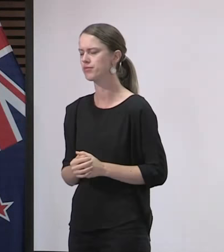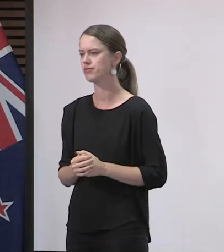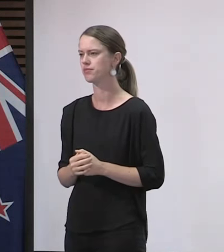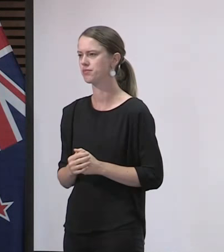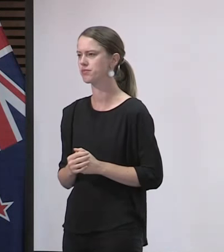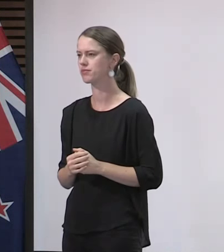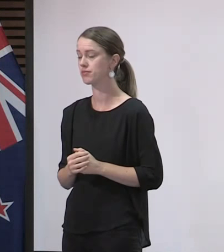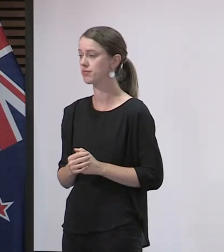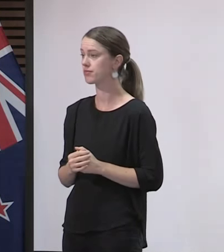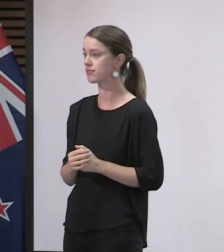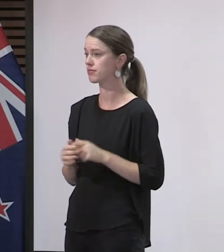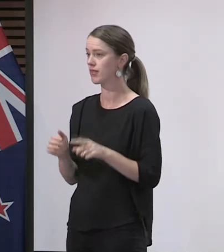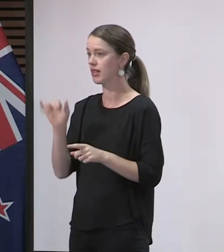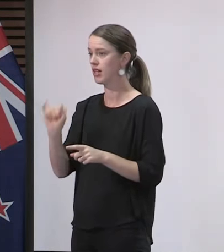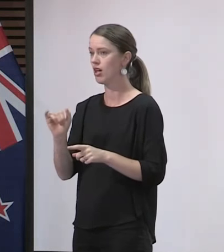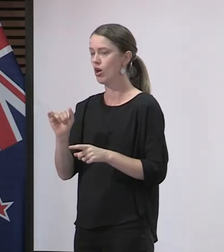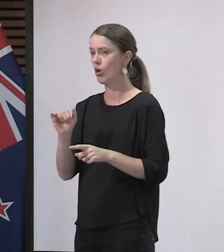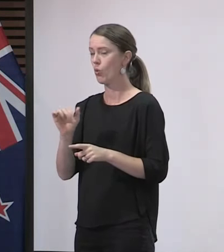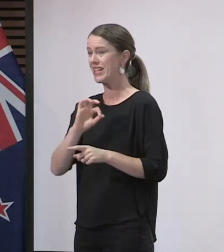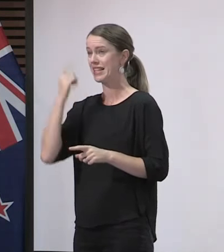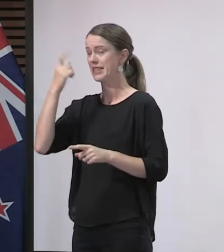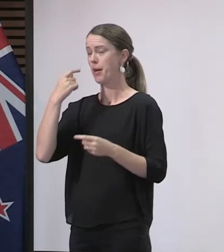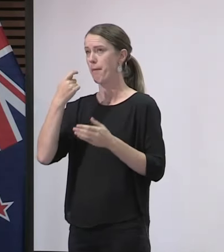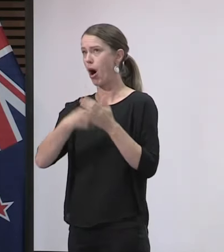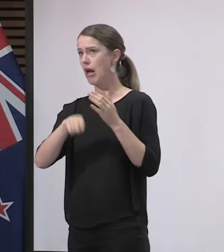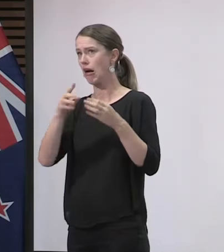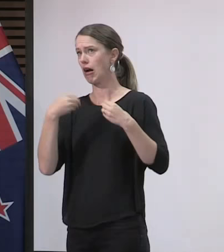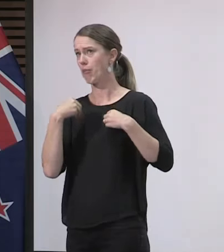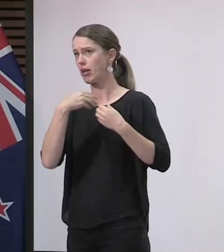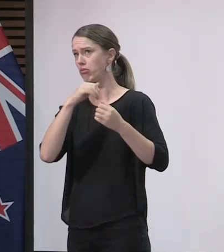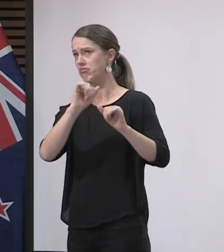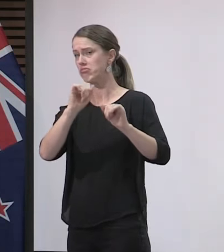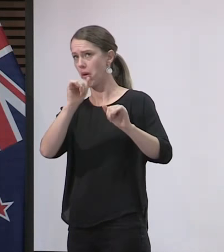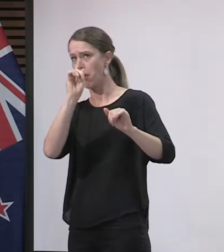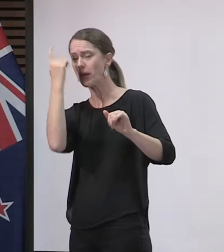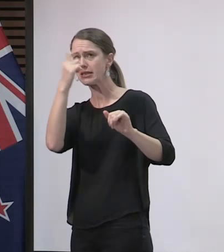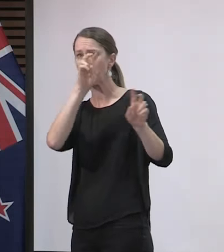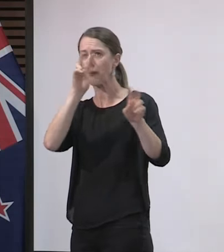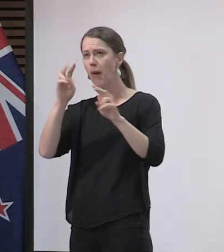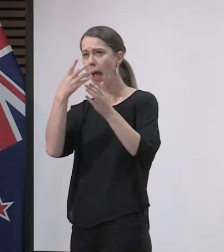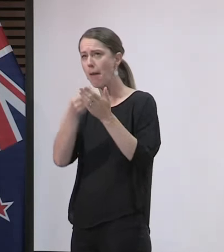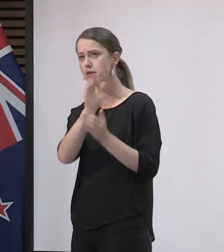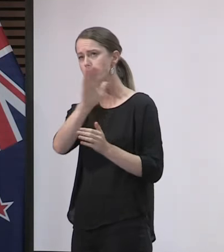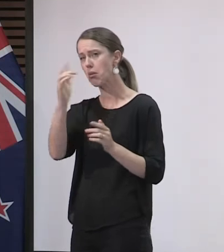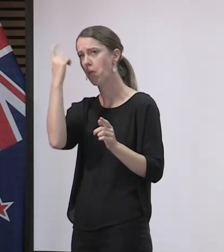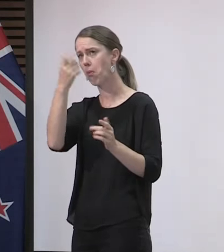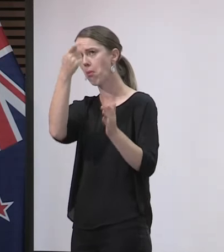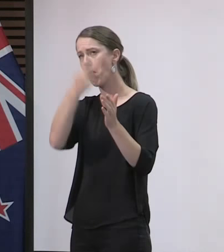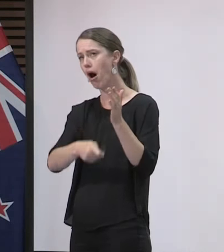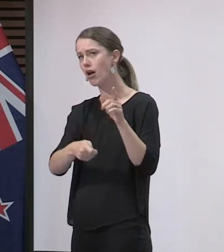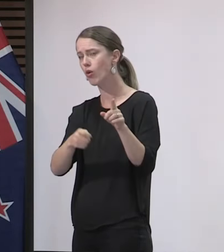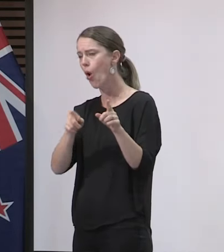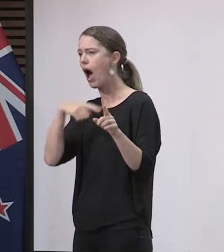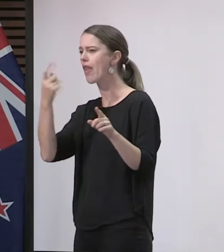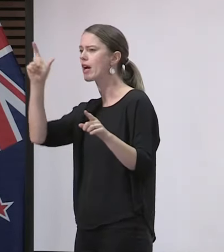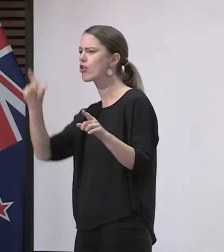we didn't consider buying any companies. However, we did consider the full range of options here, and we were looking to see what other